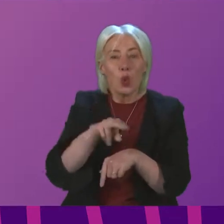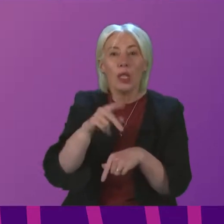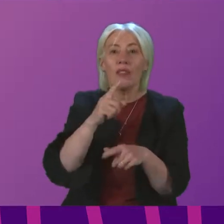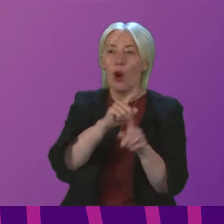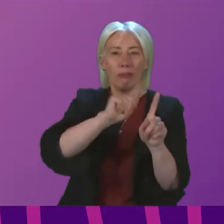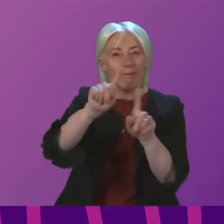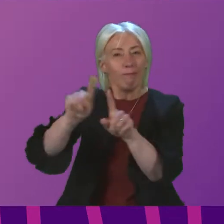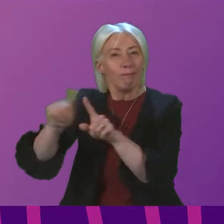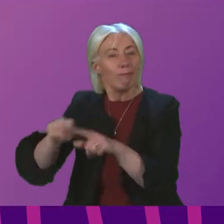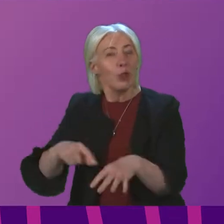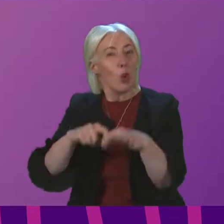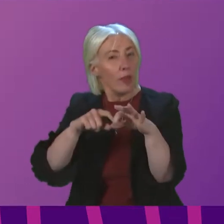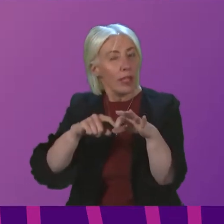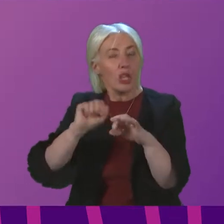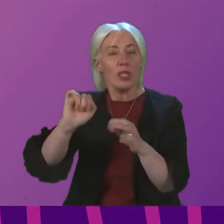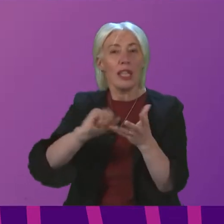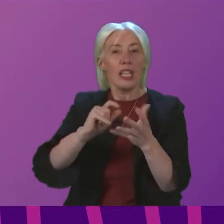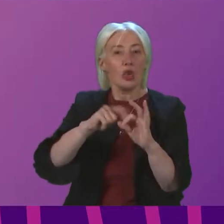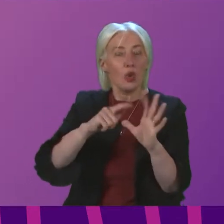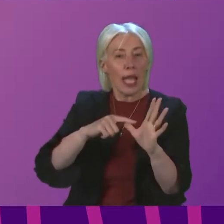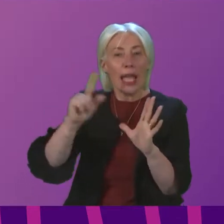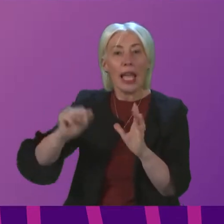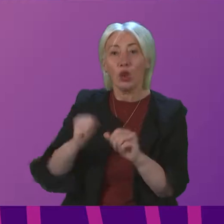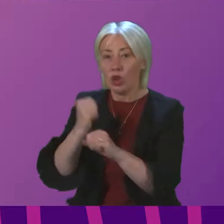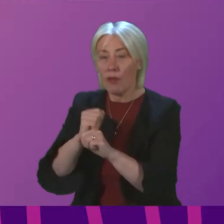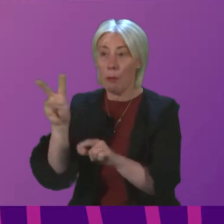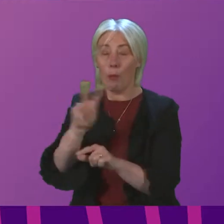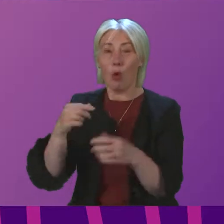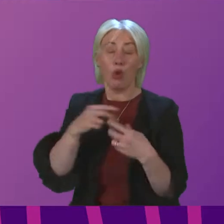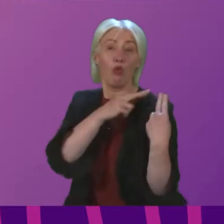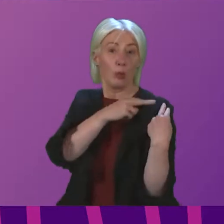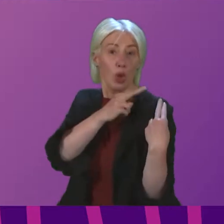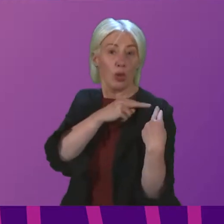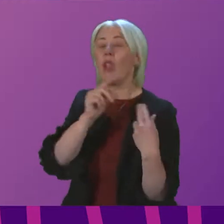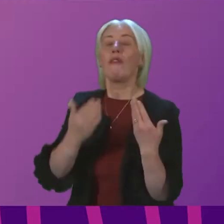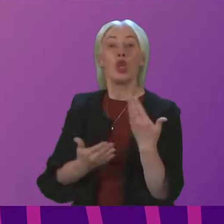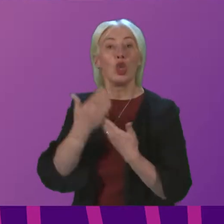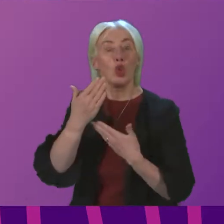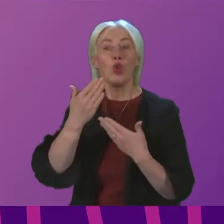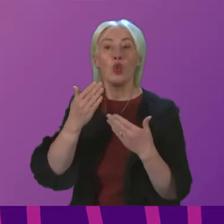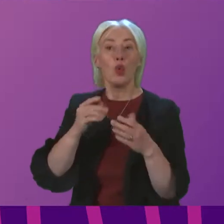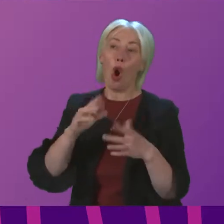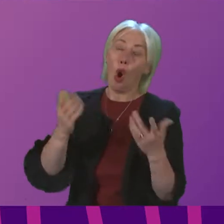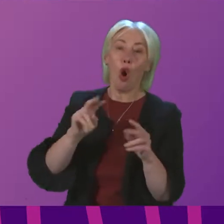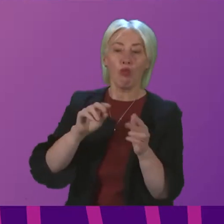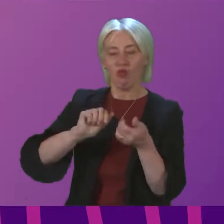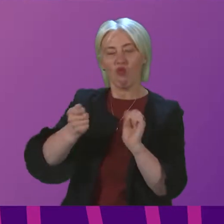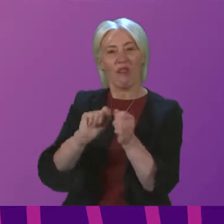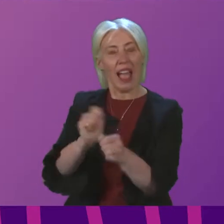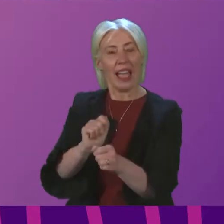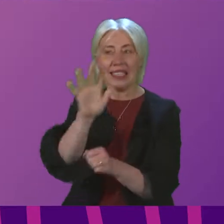qualifications. The SQA and Scottish Government hold joint responsibility for the development of new and or revised national qualifications.